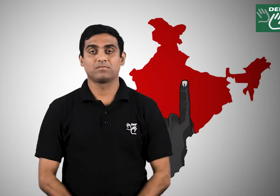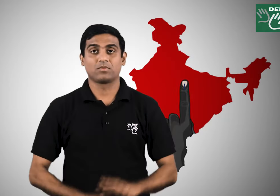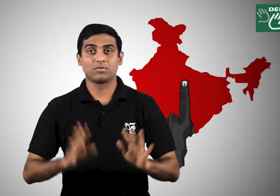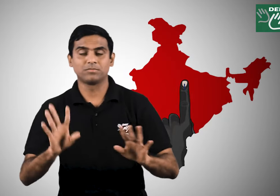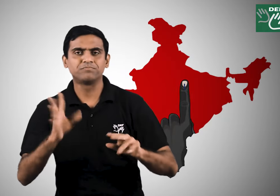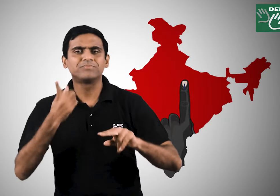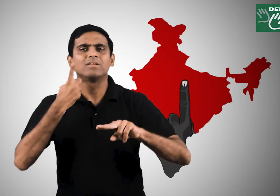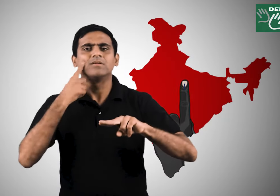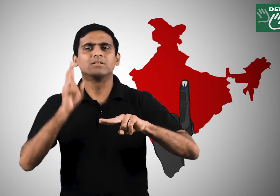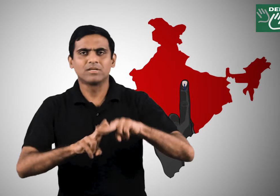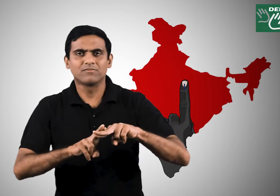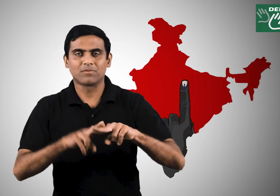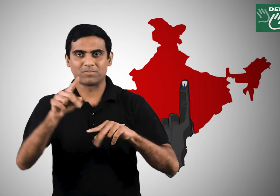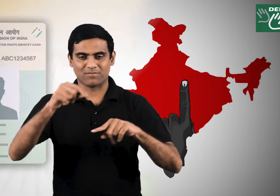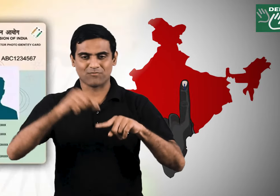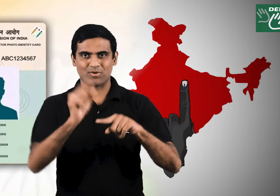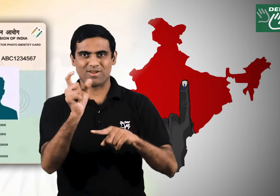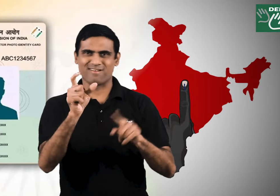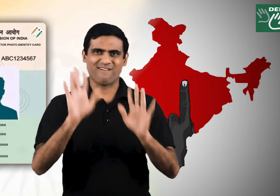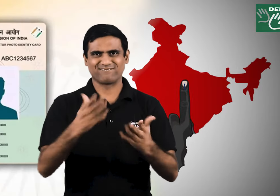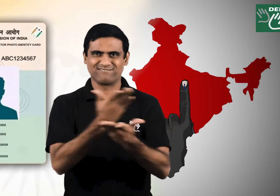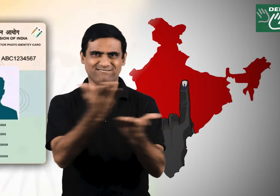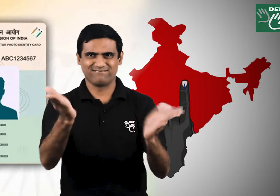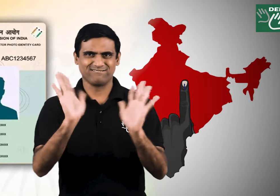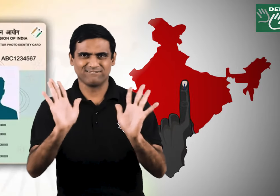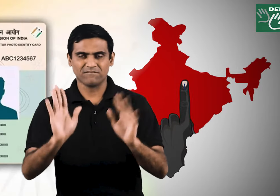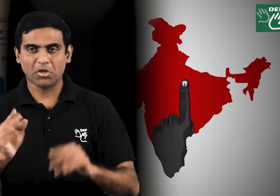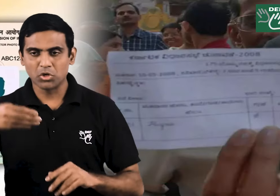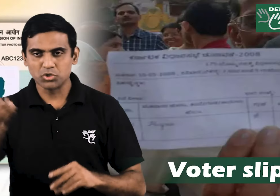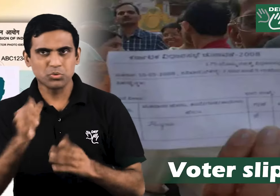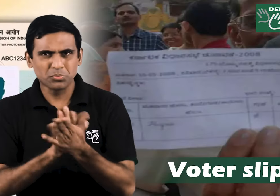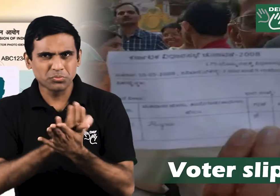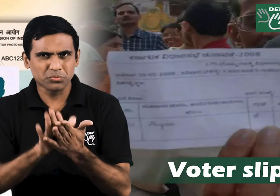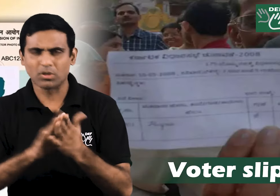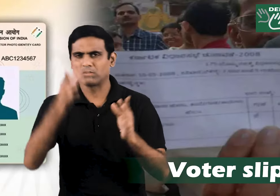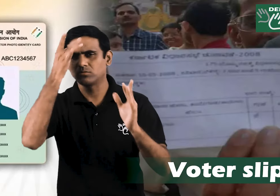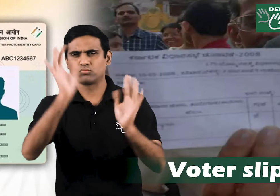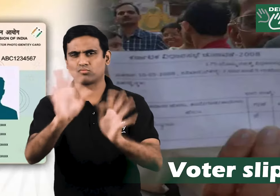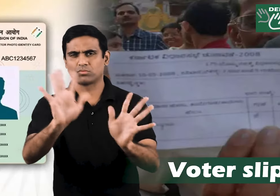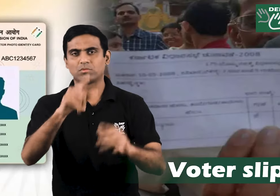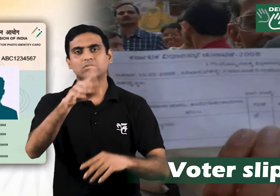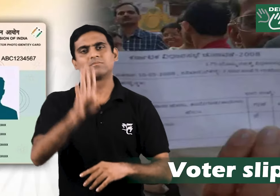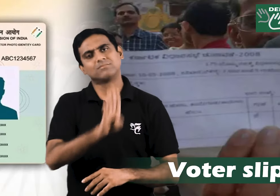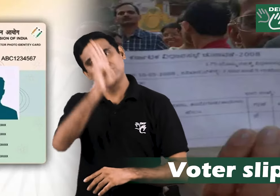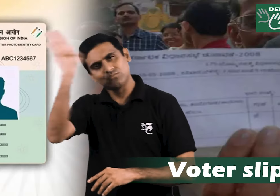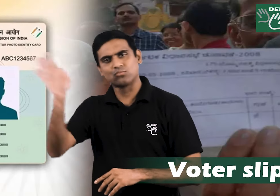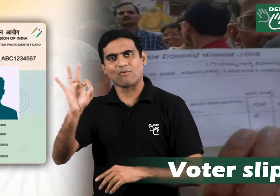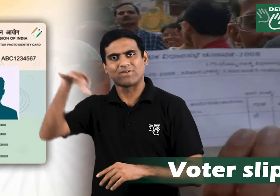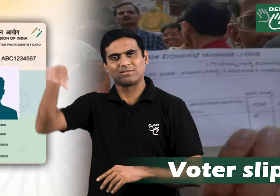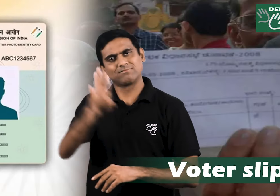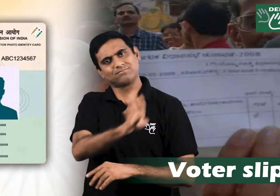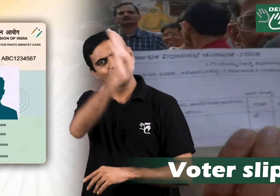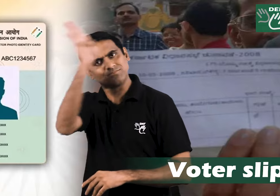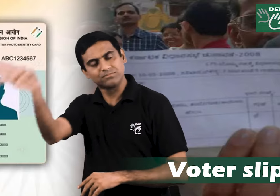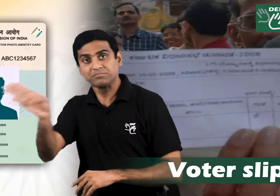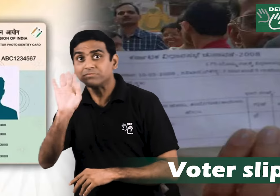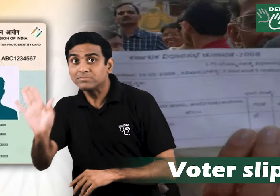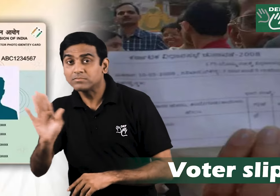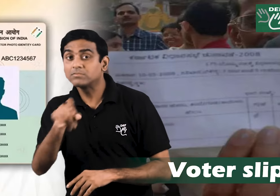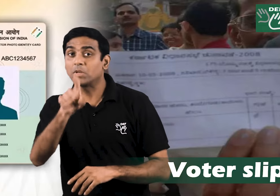whole country if you didn't receive a water slip don't be disappointed go to the polling booth mentioned on your